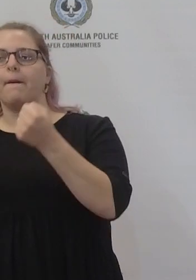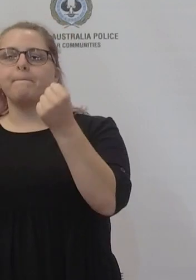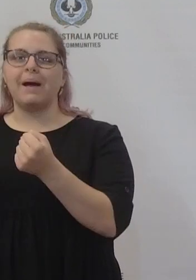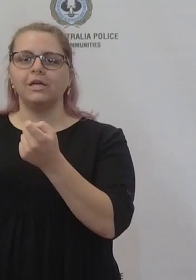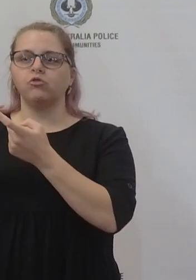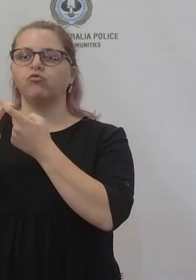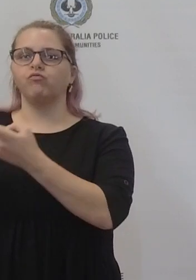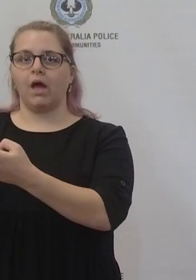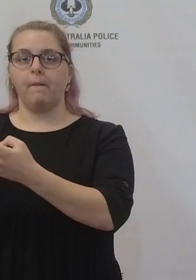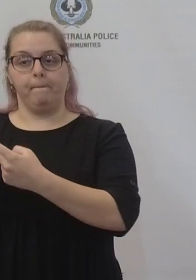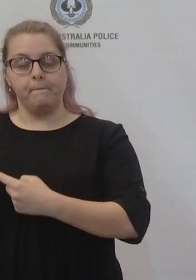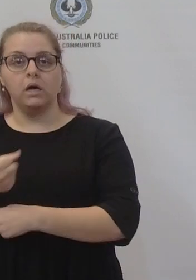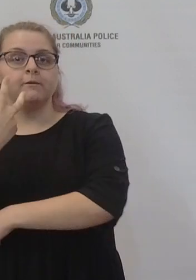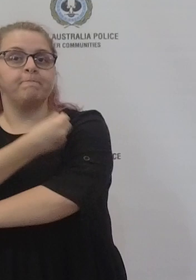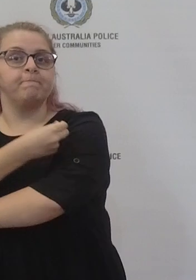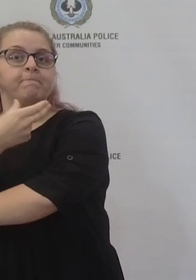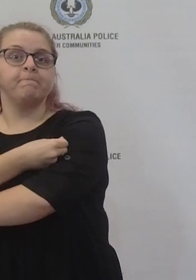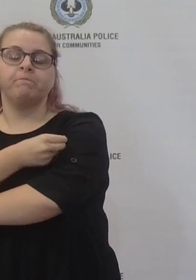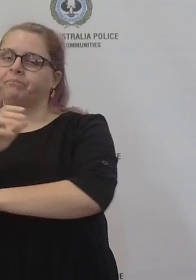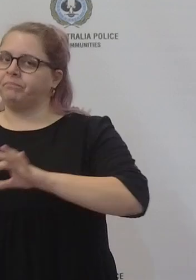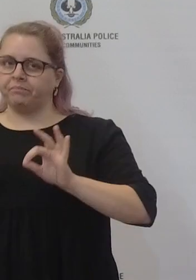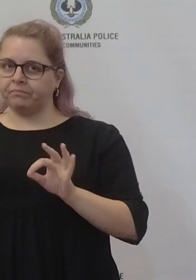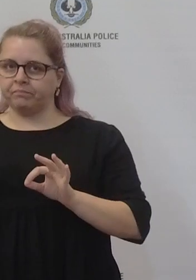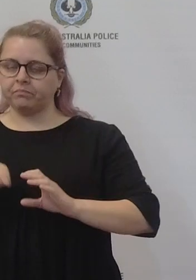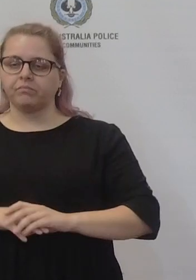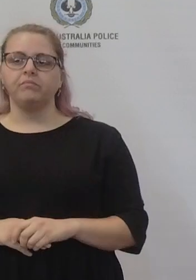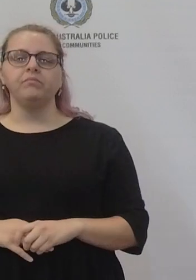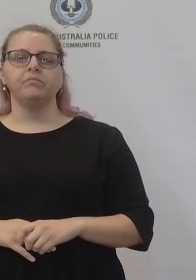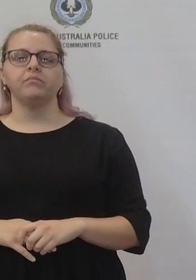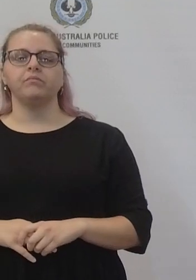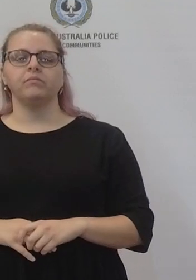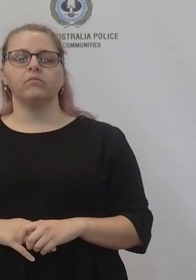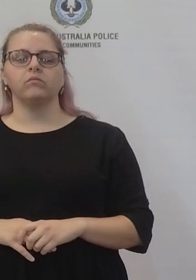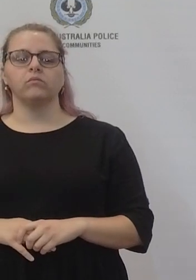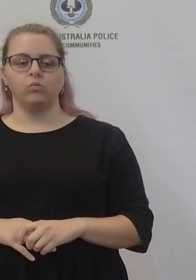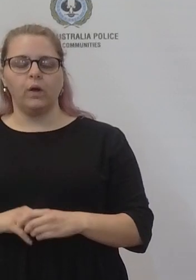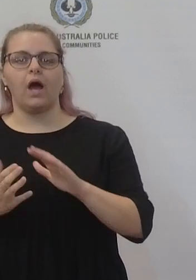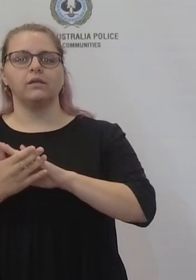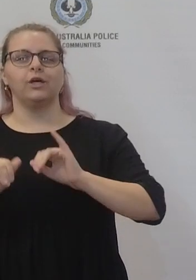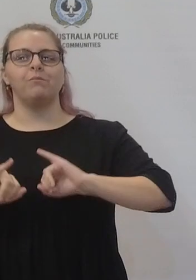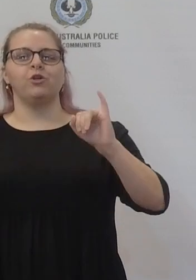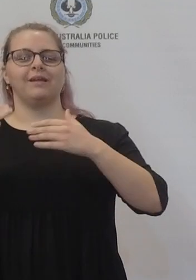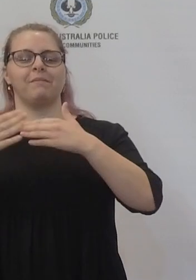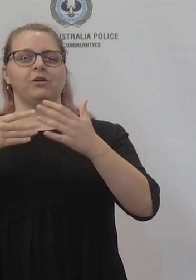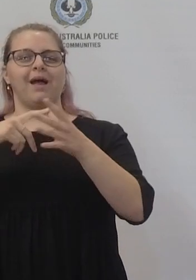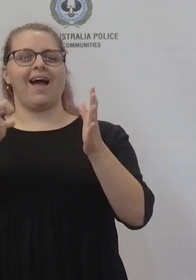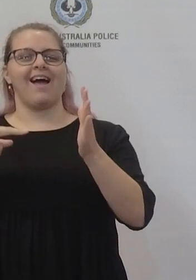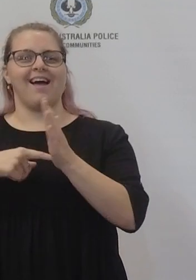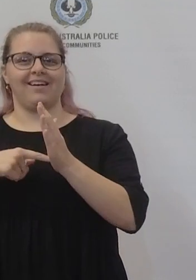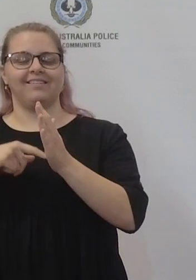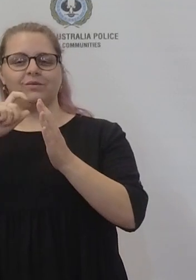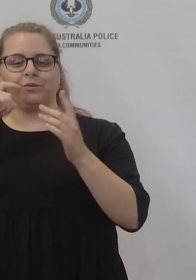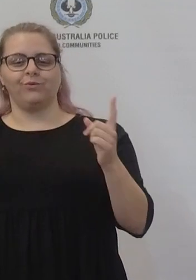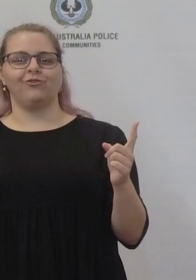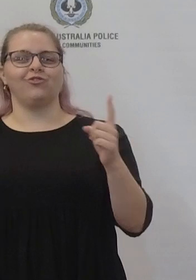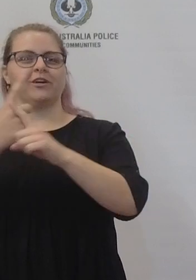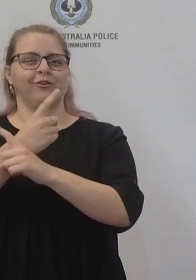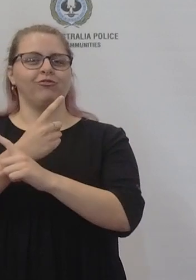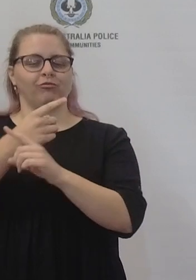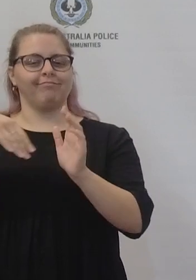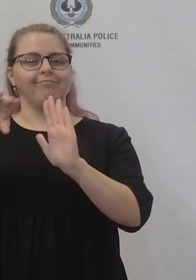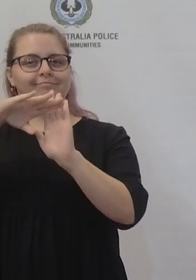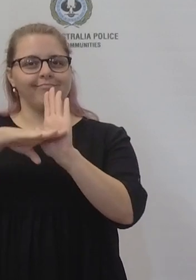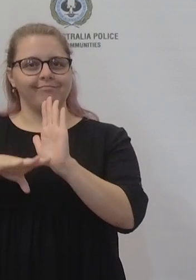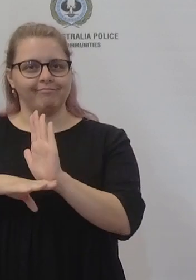be revoked. These mandates under the direction for the Emergency Management Act will be replaced with management directions put in place